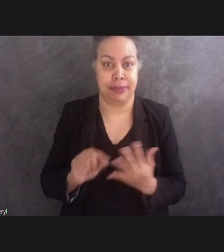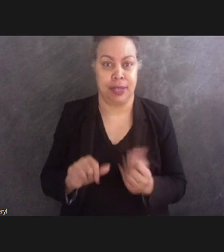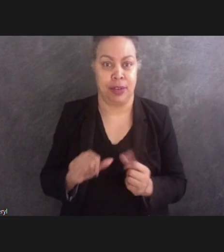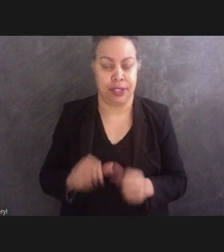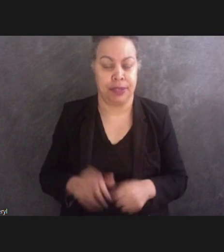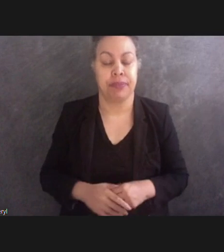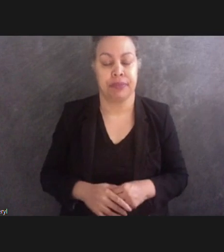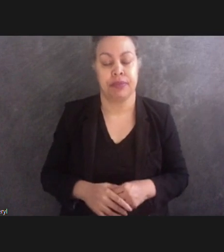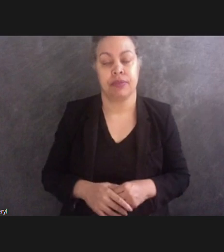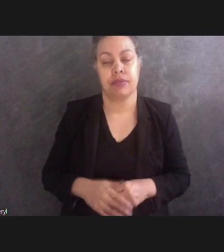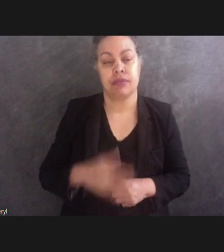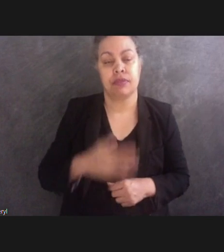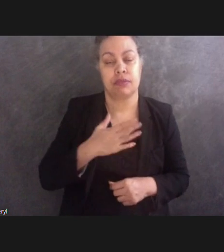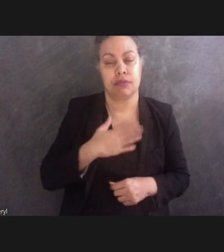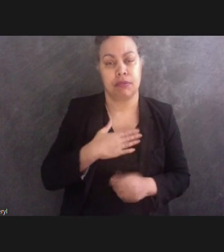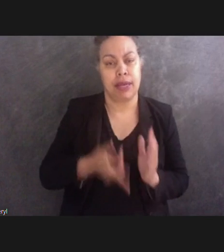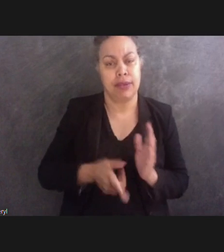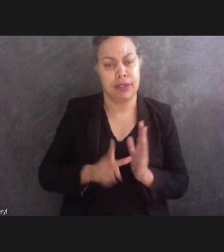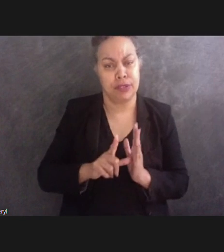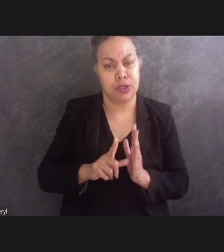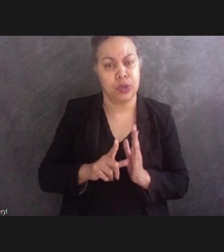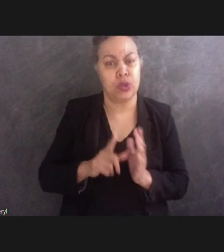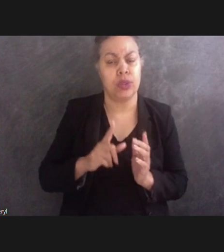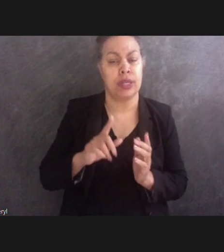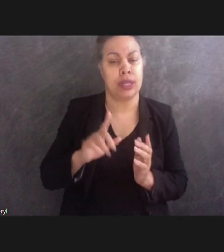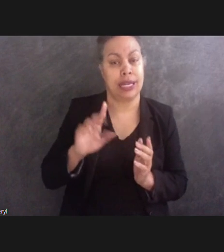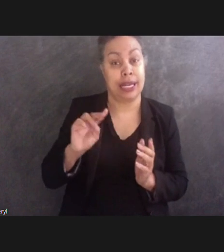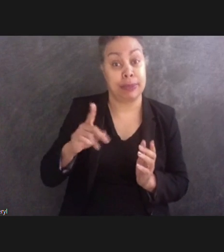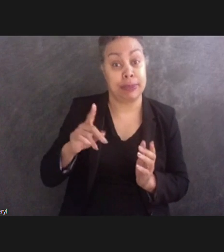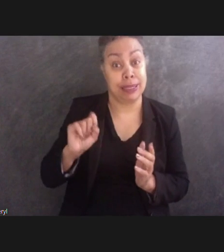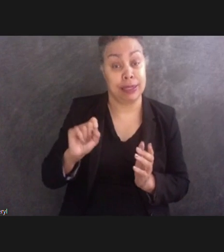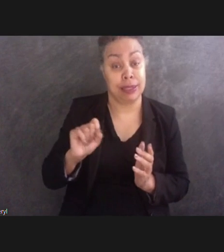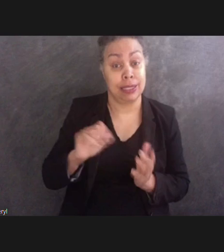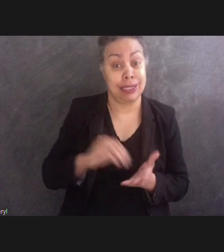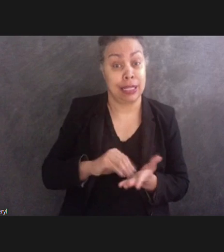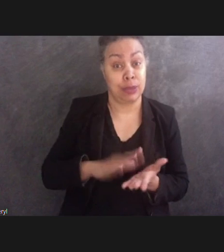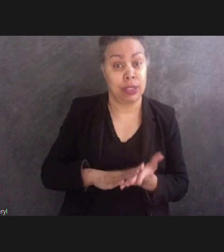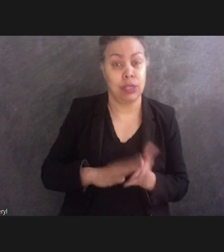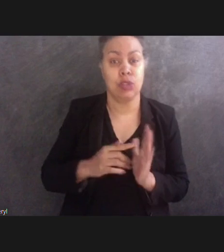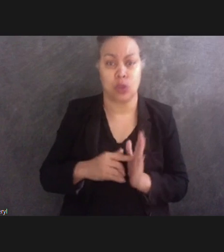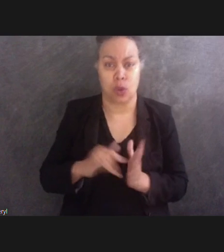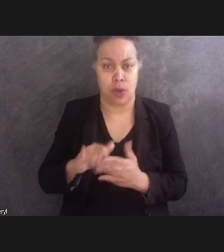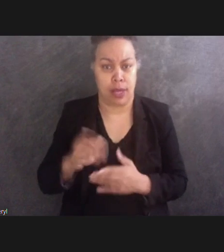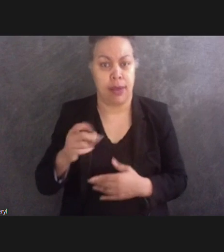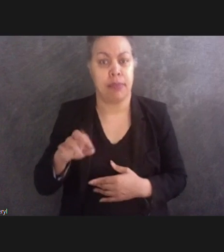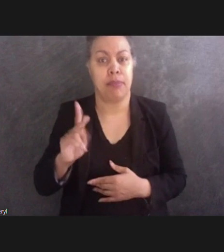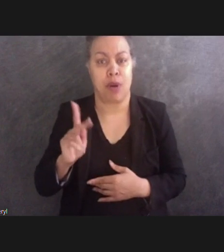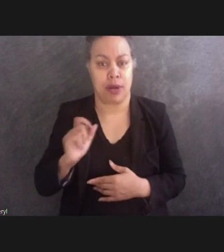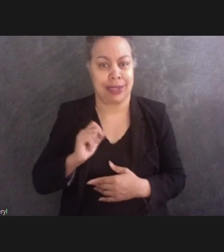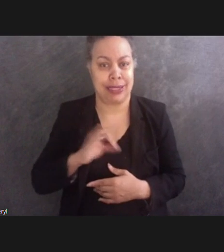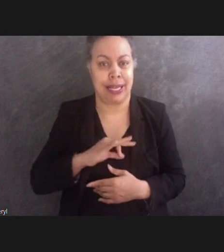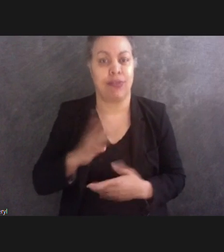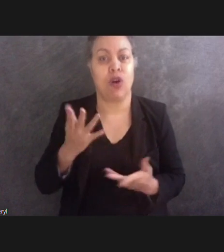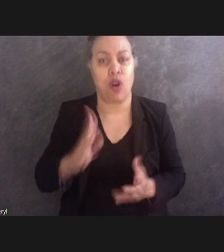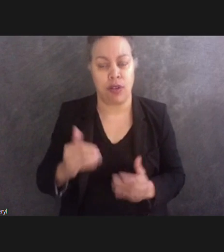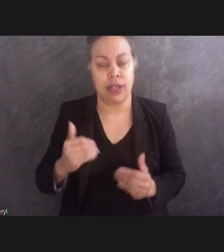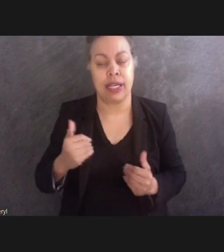by the National Park Service indicates that park staff have proposed solutions for categories three through five, tactile